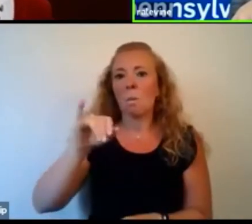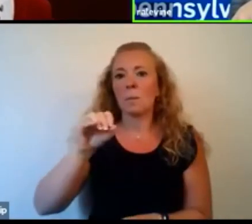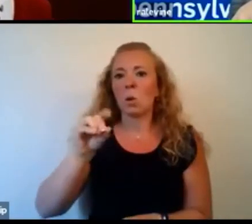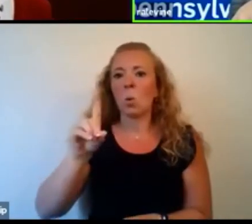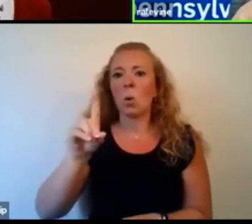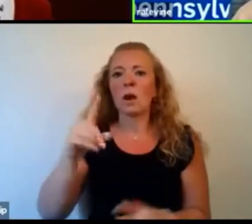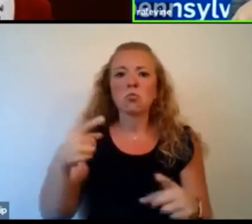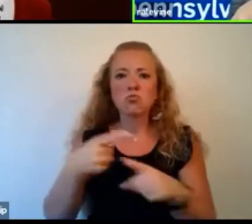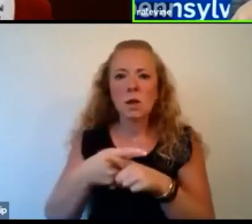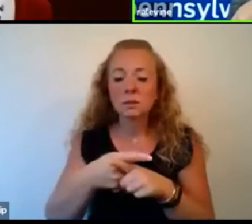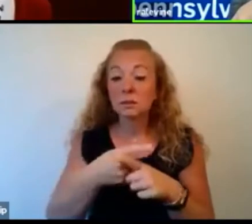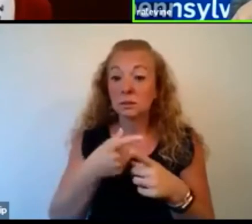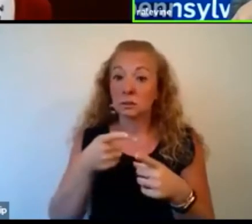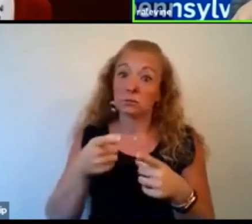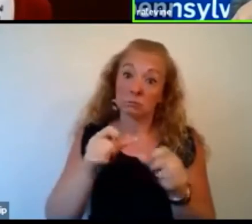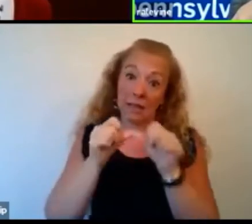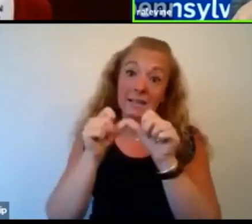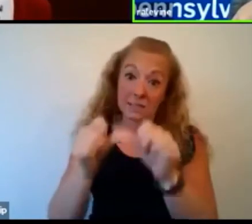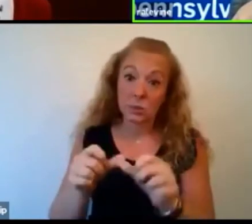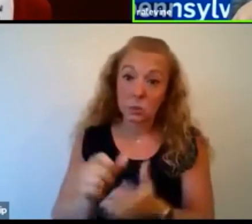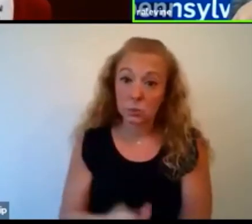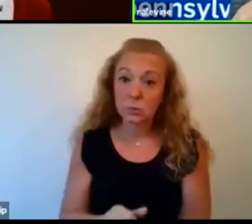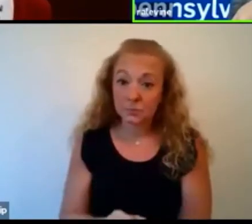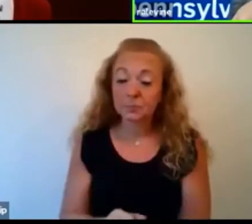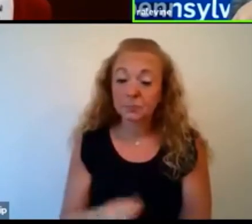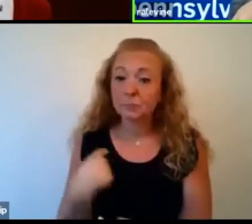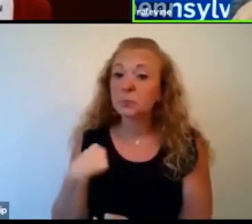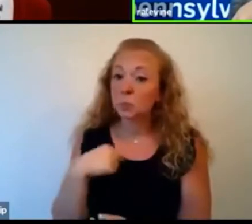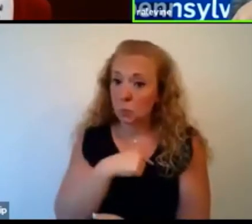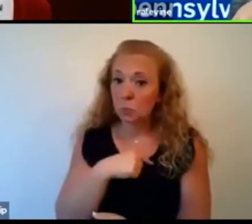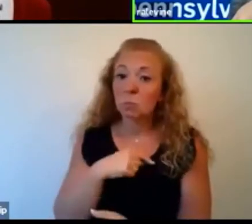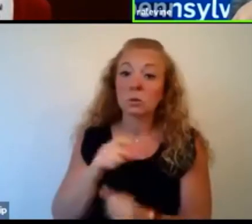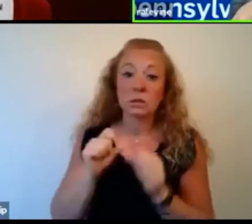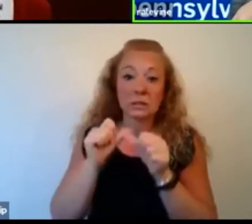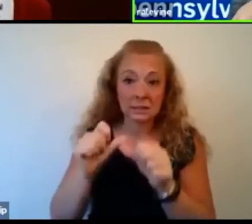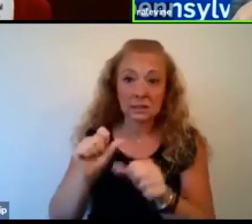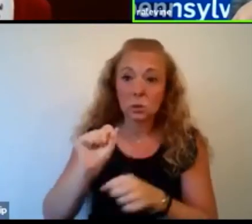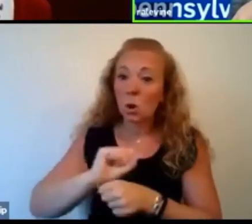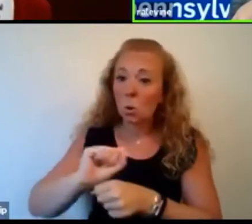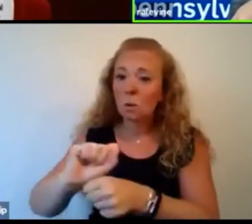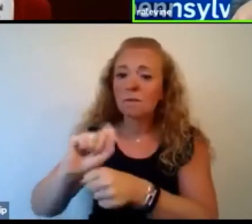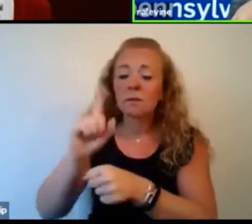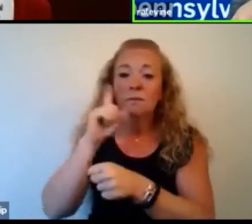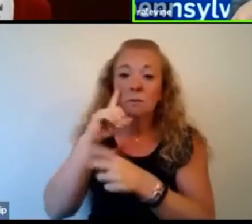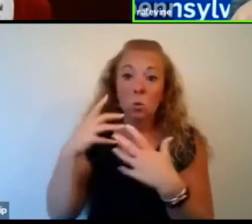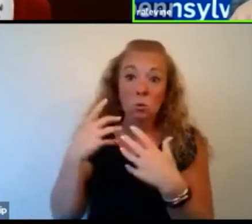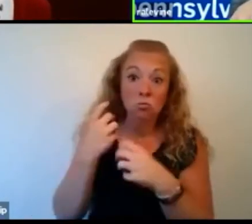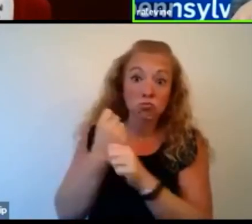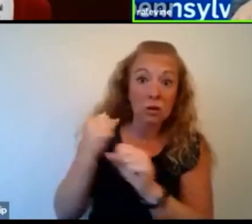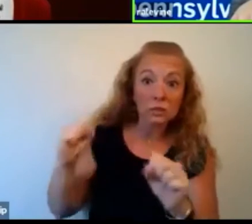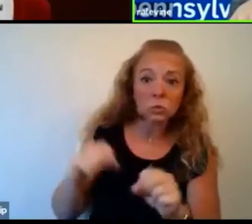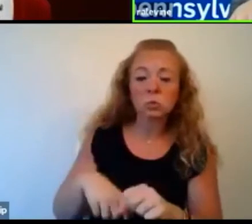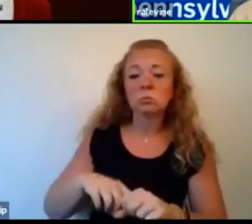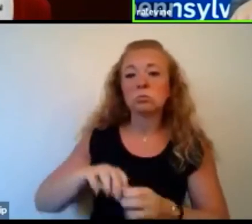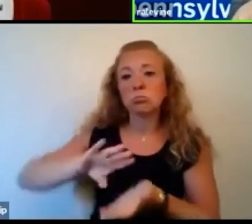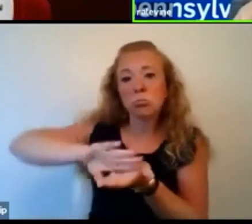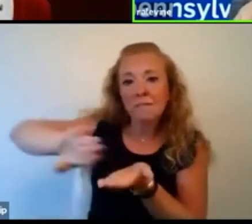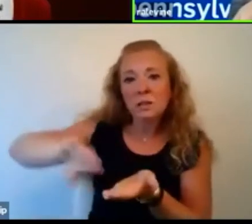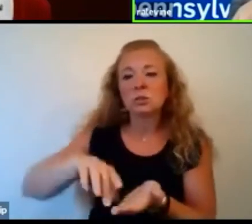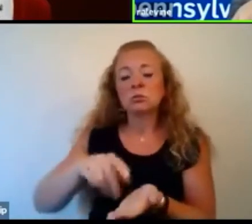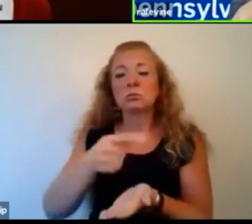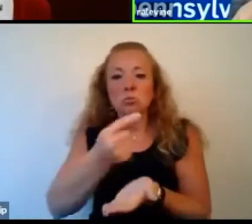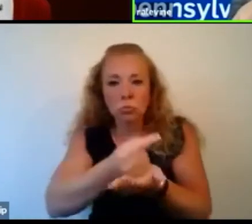crisis continues. We are continuing all of our efforts in terms of rescue, prevention, rescue and treatment.